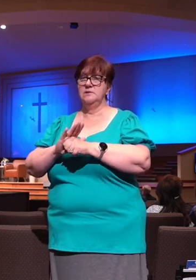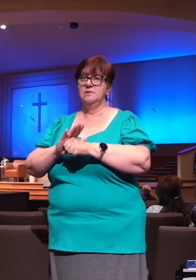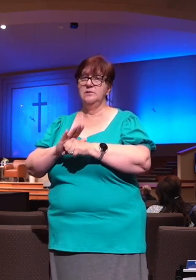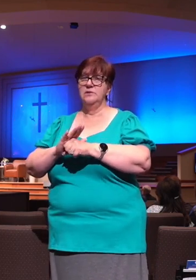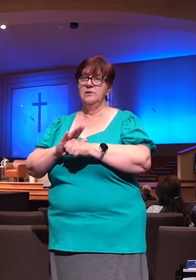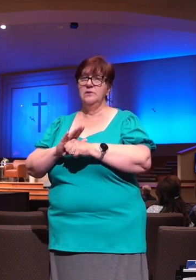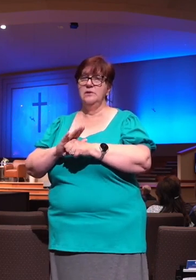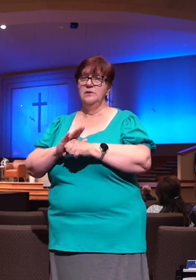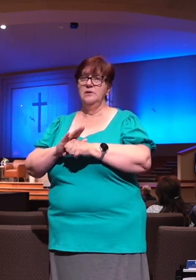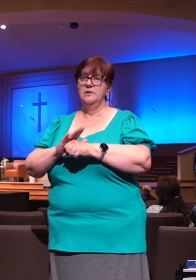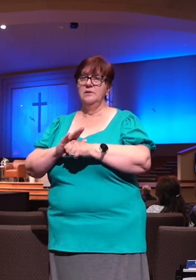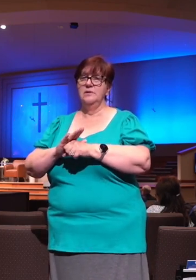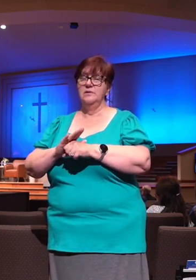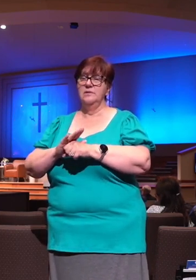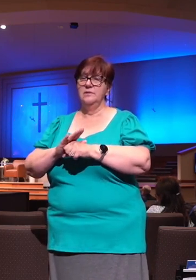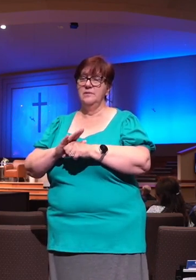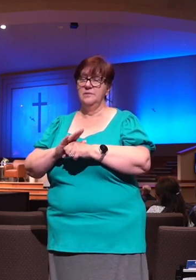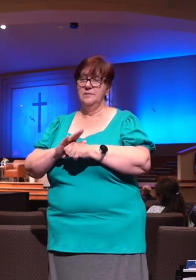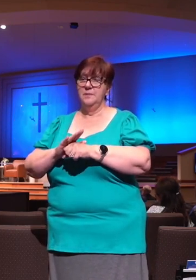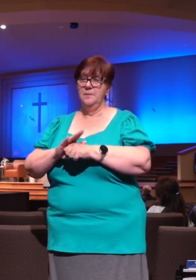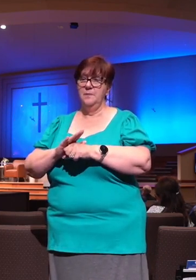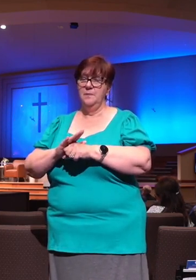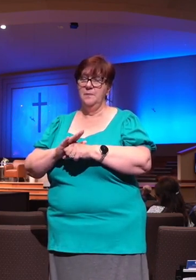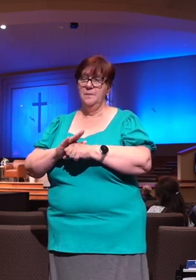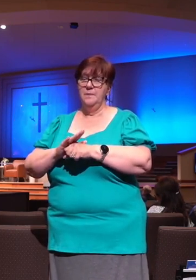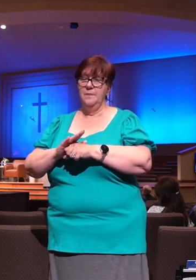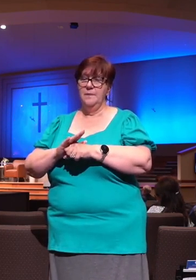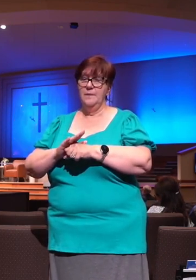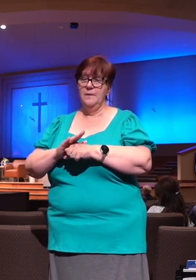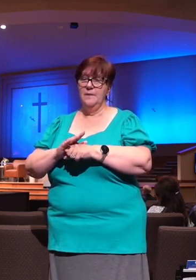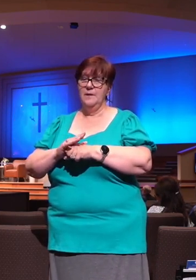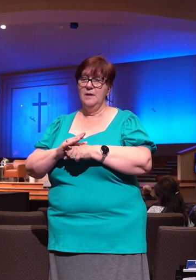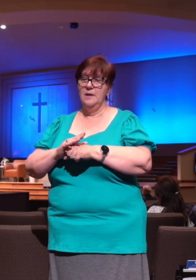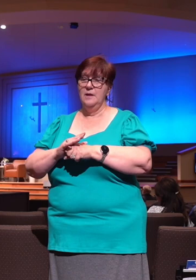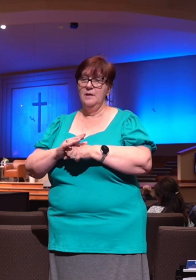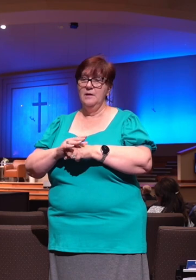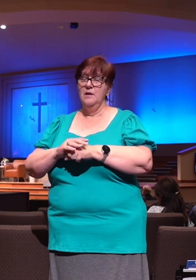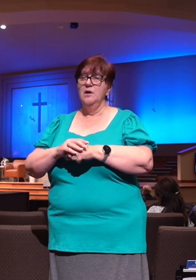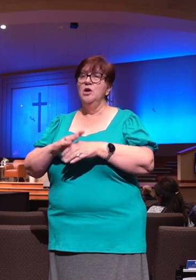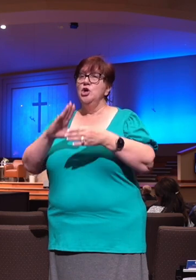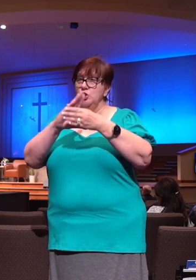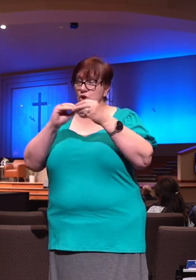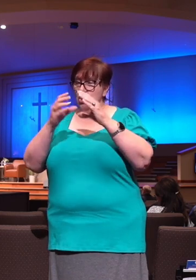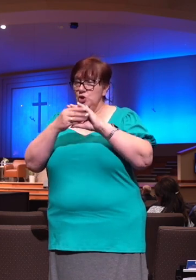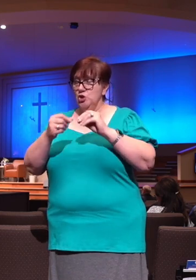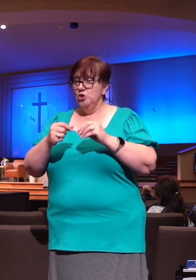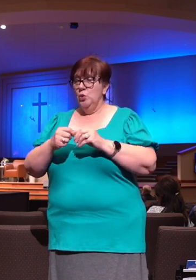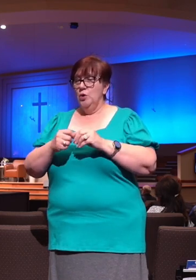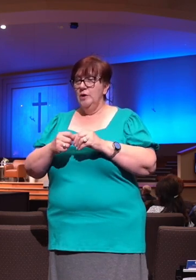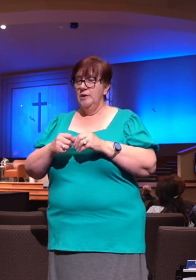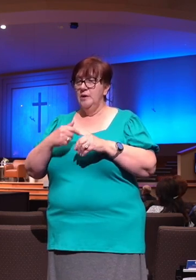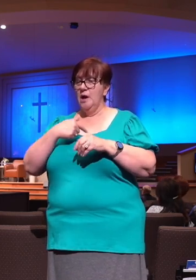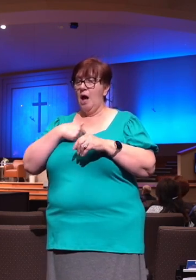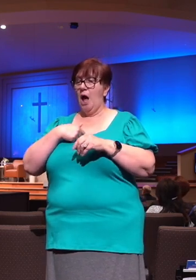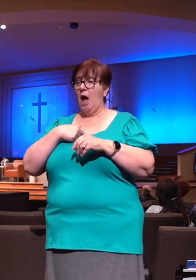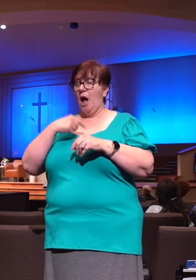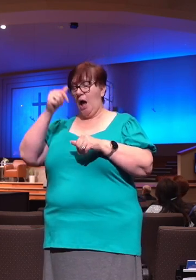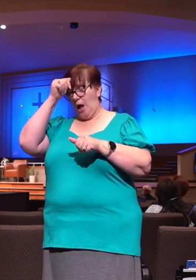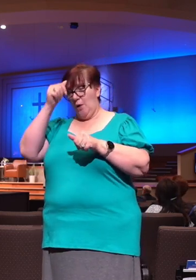in his promises. I remember back in the late 90s, Pepsi had this Pepsi